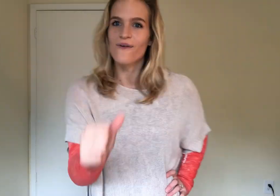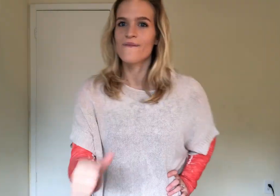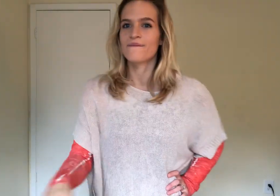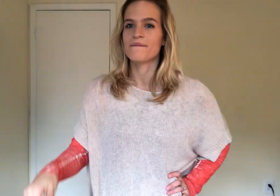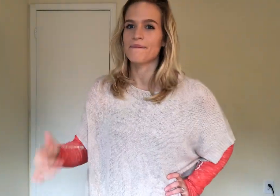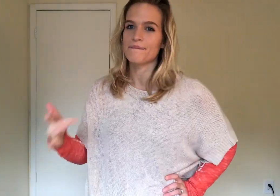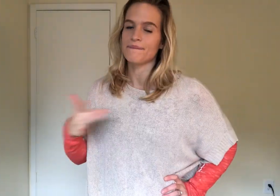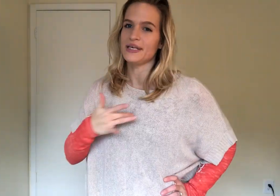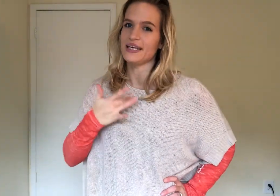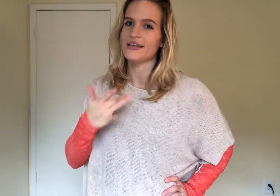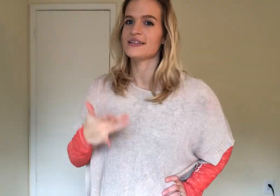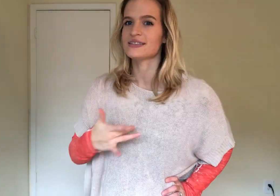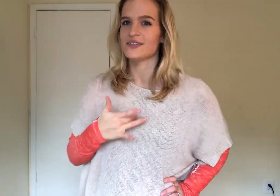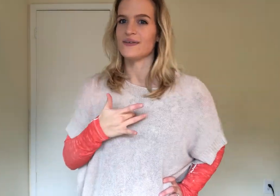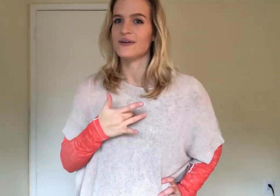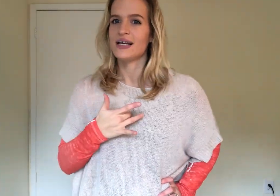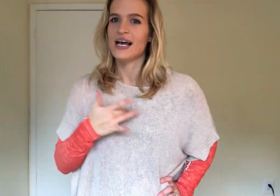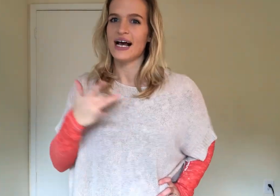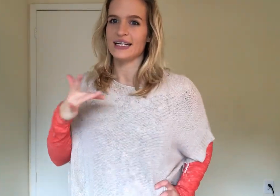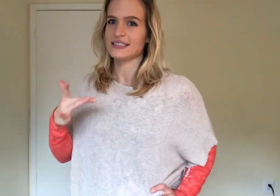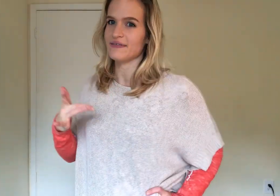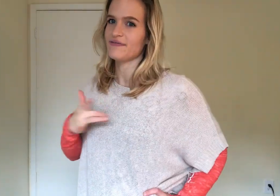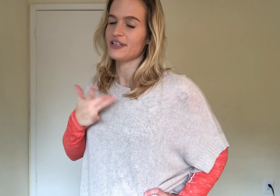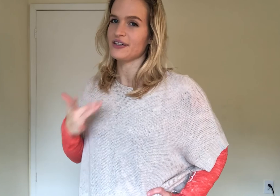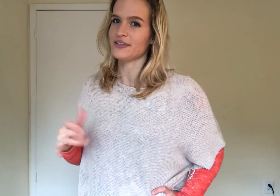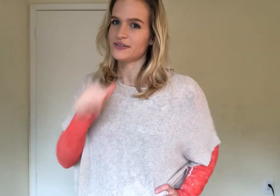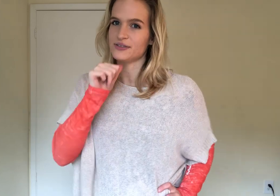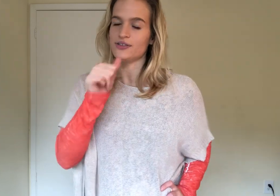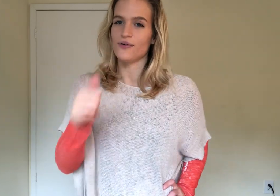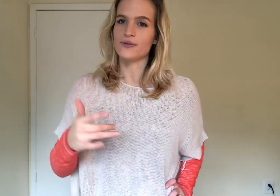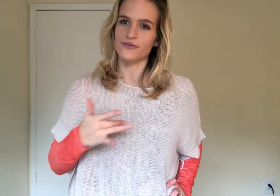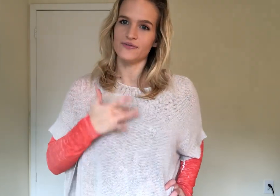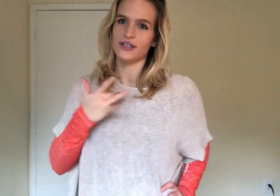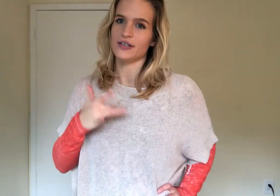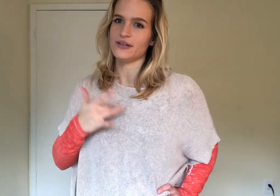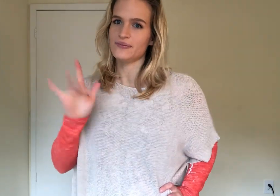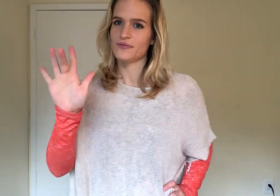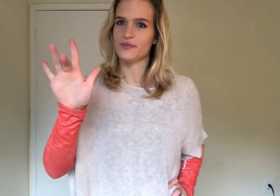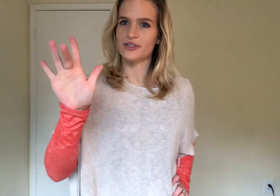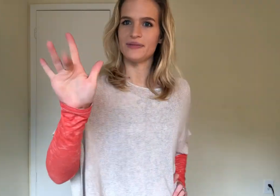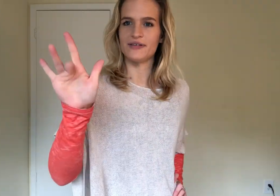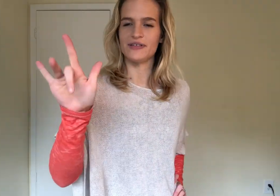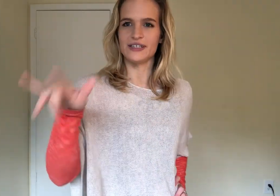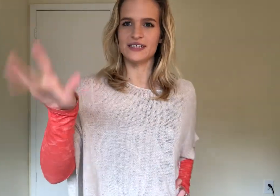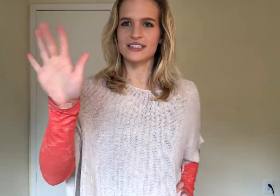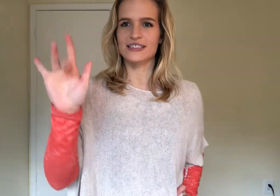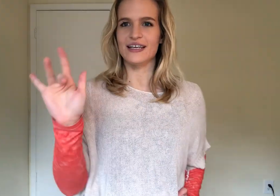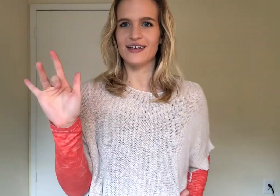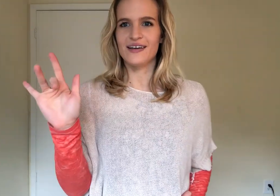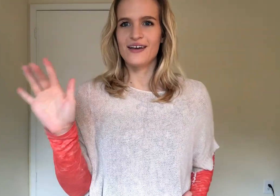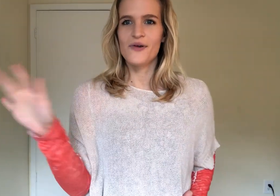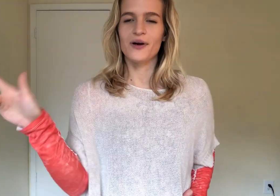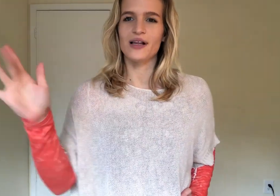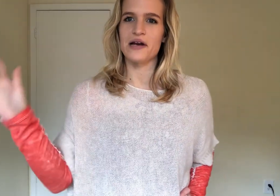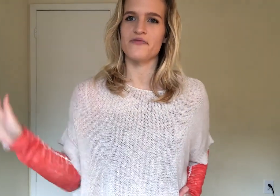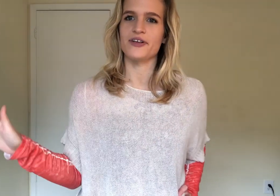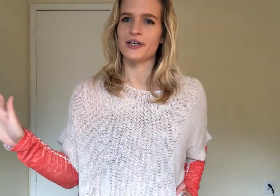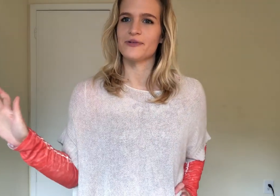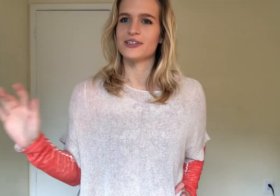Don't be, so I did feel, don't feel with the middle finger. This is like where a lot of feeling words